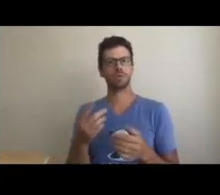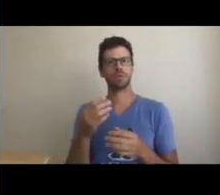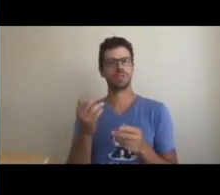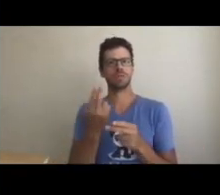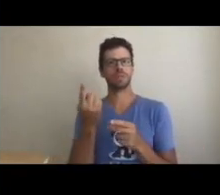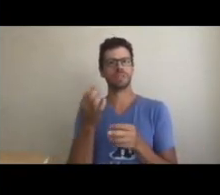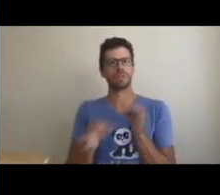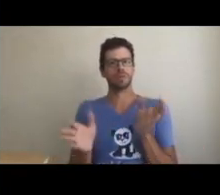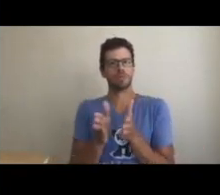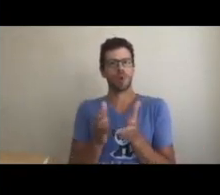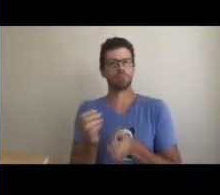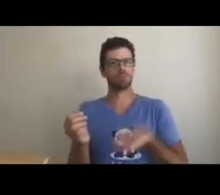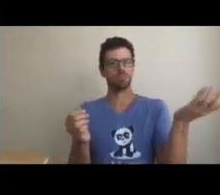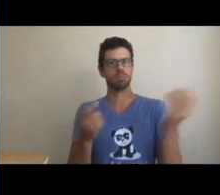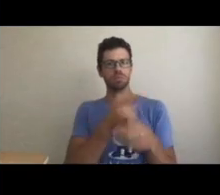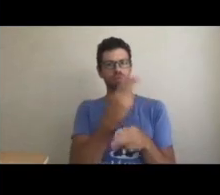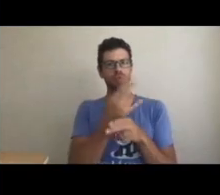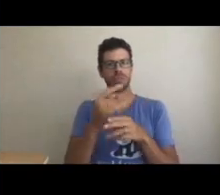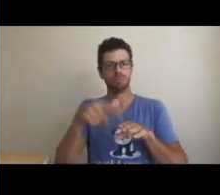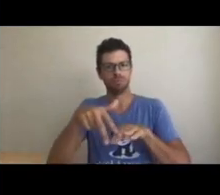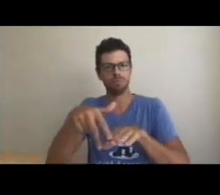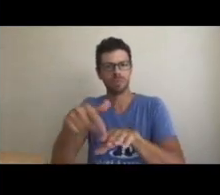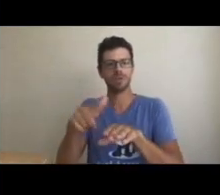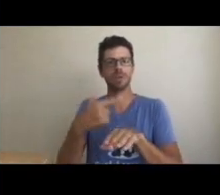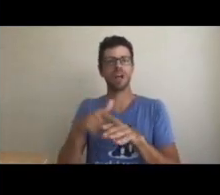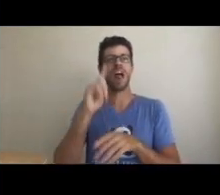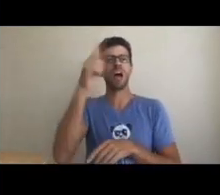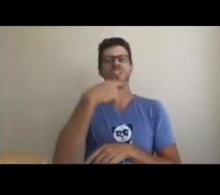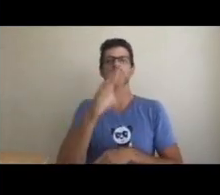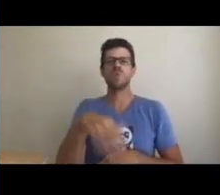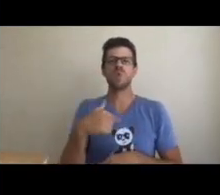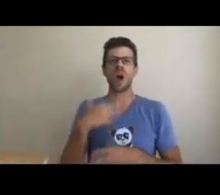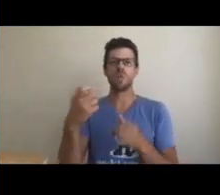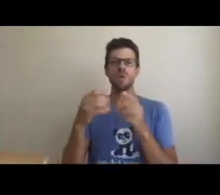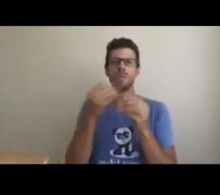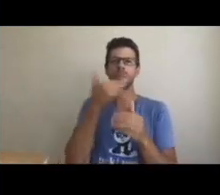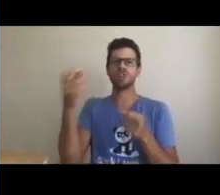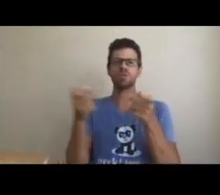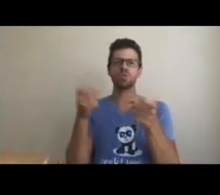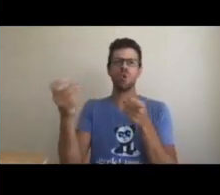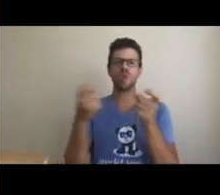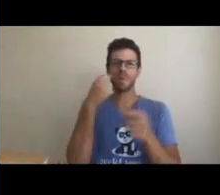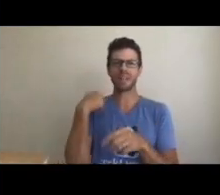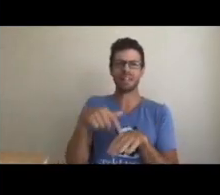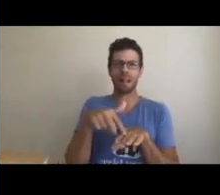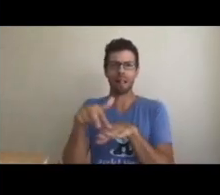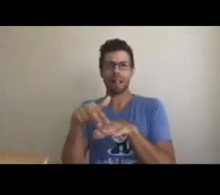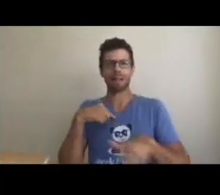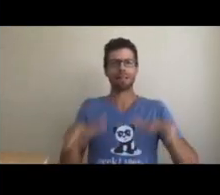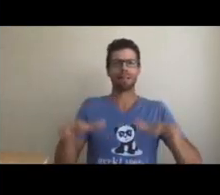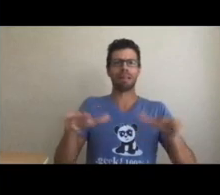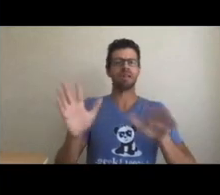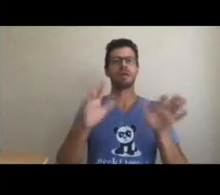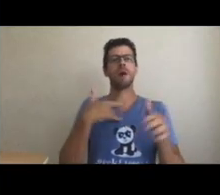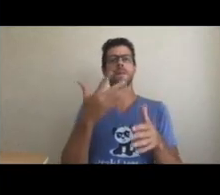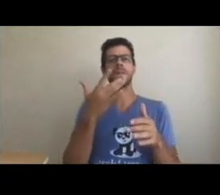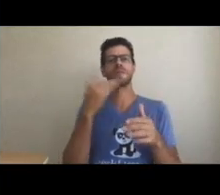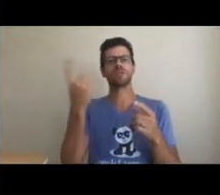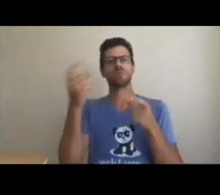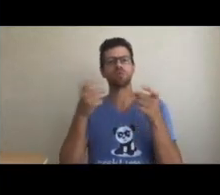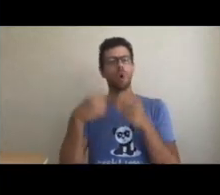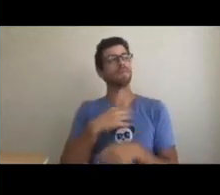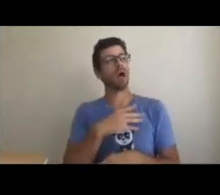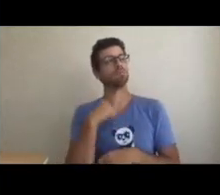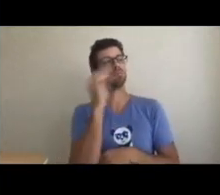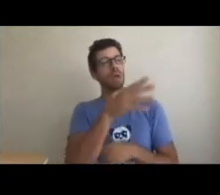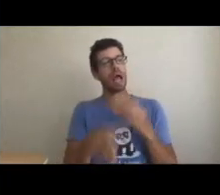Wasn't that what triggered the idea of a car in the first place? To start, offer a skateboard that the customer can use immediately, something simple and